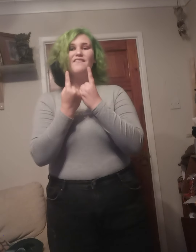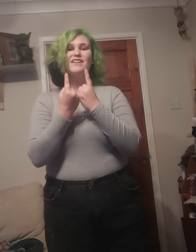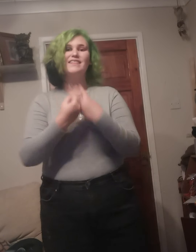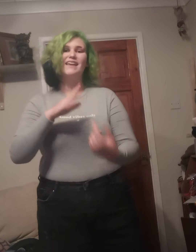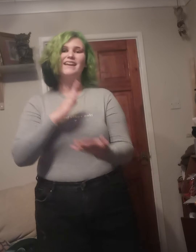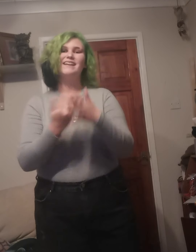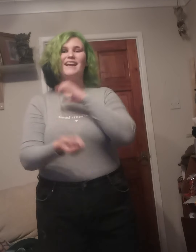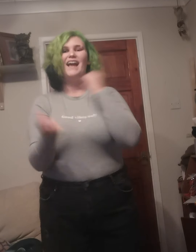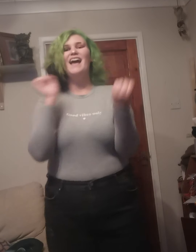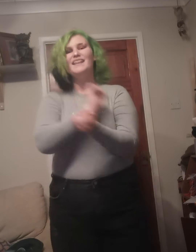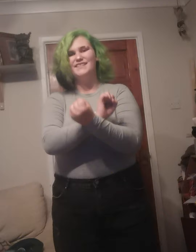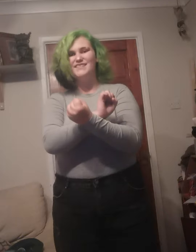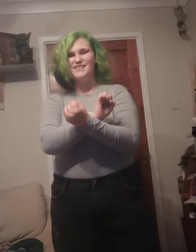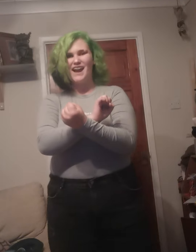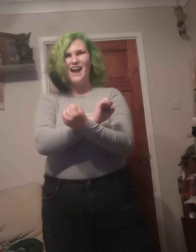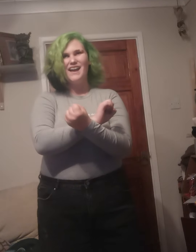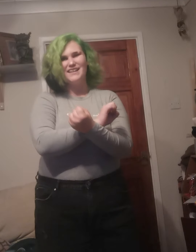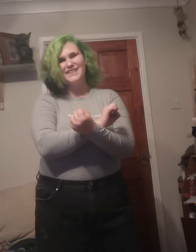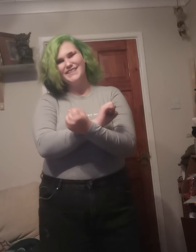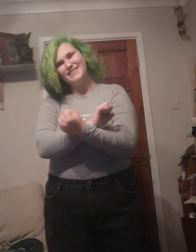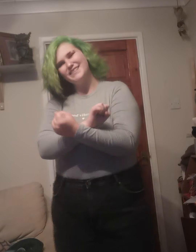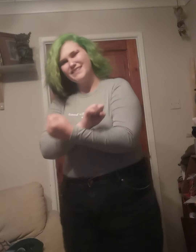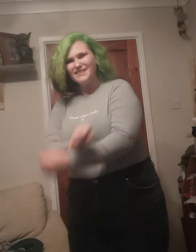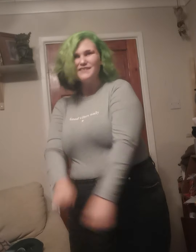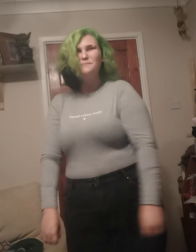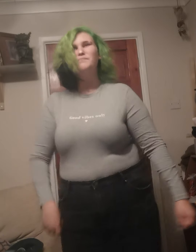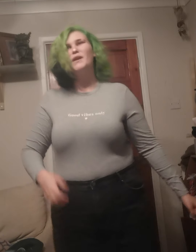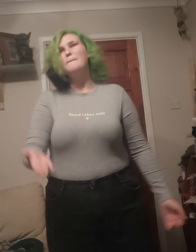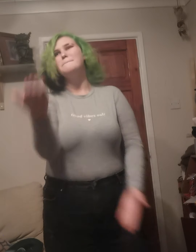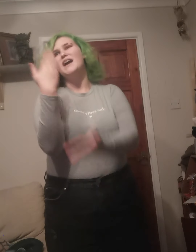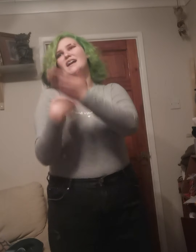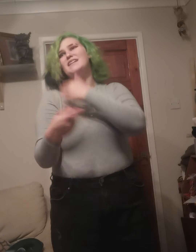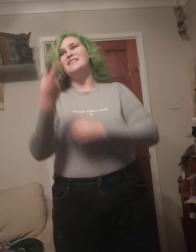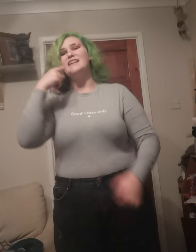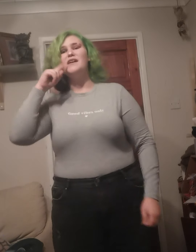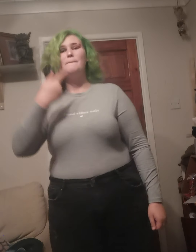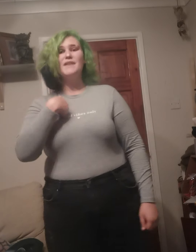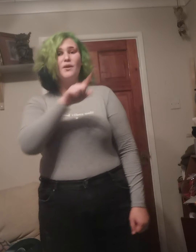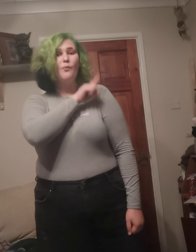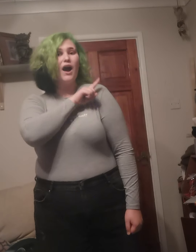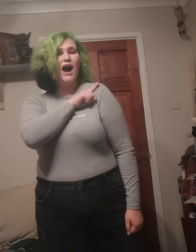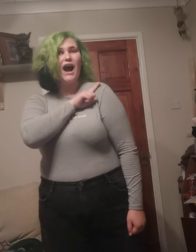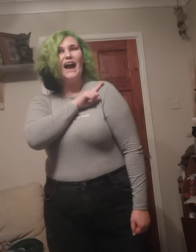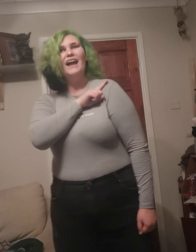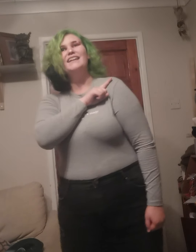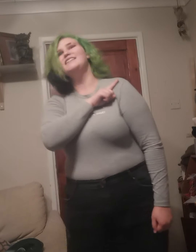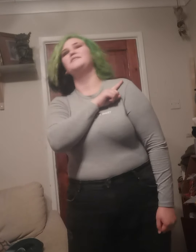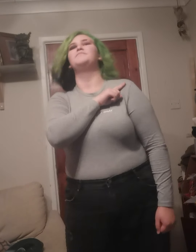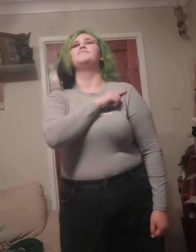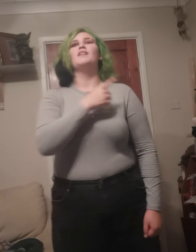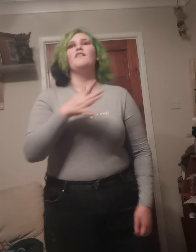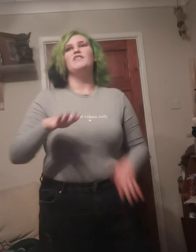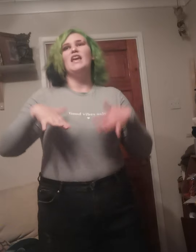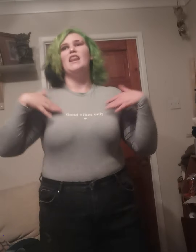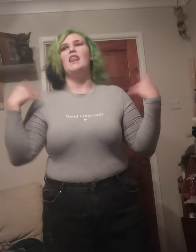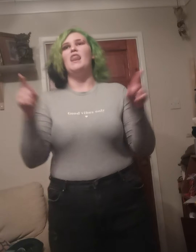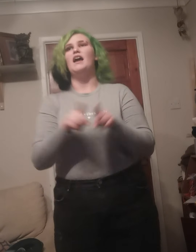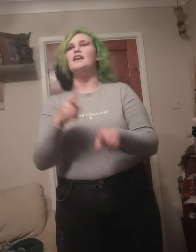has changed Come back and tell me why I'm feeling like